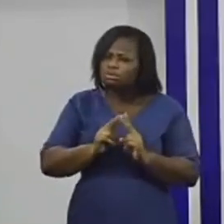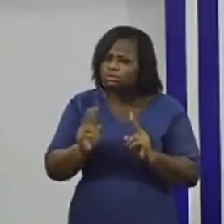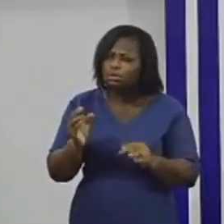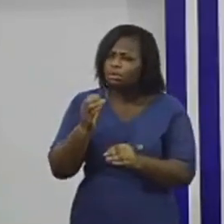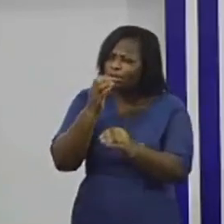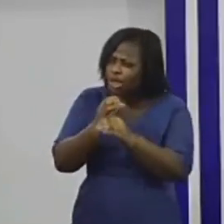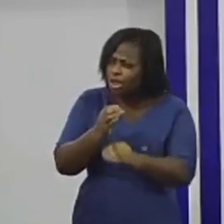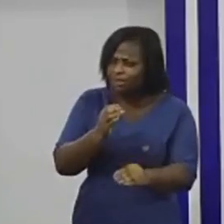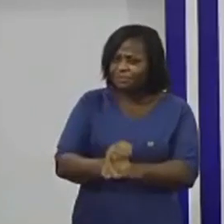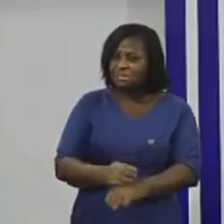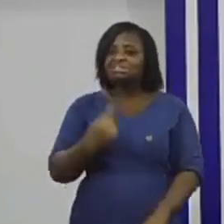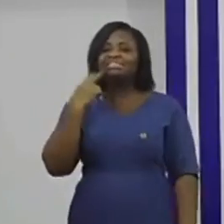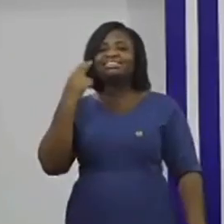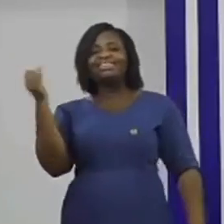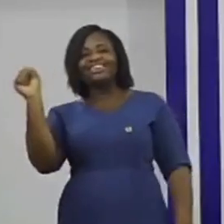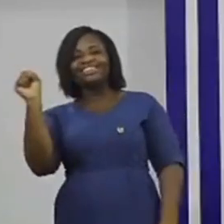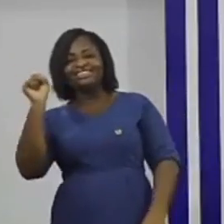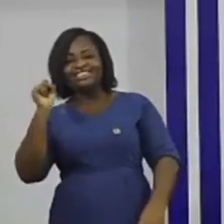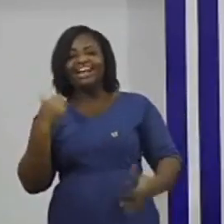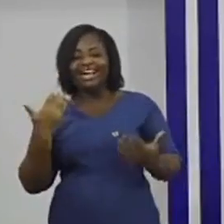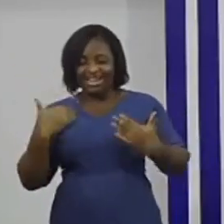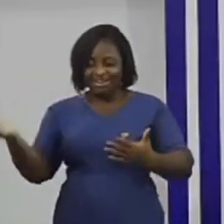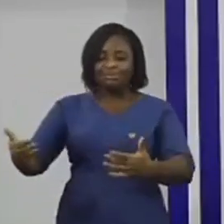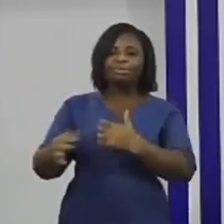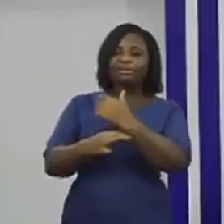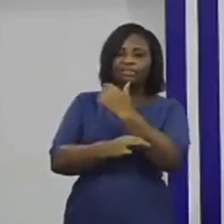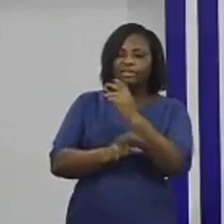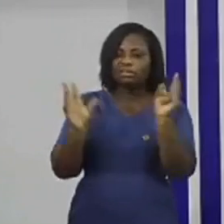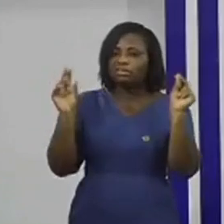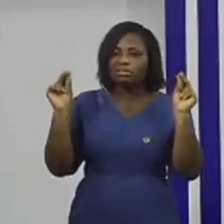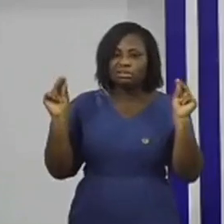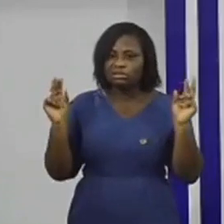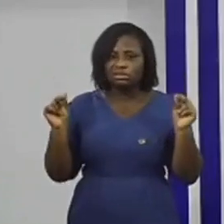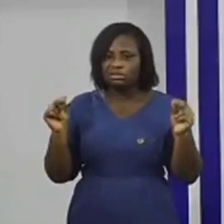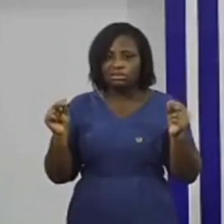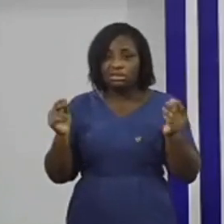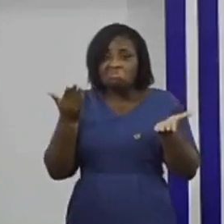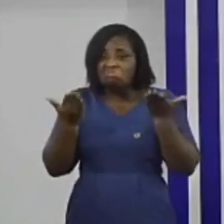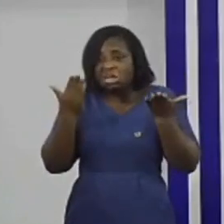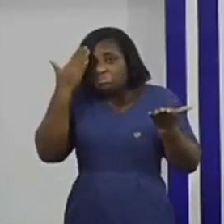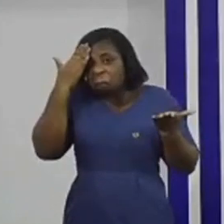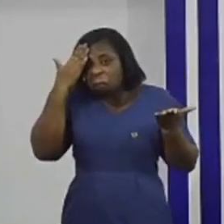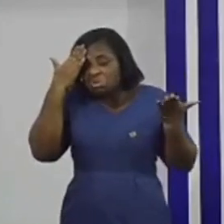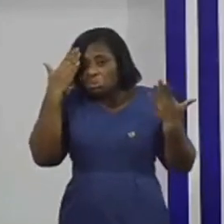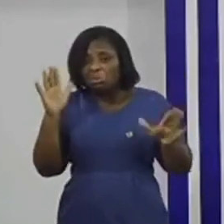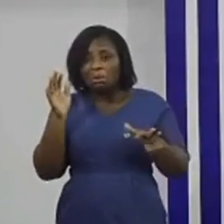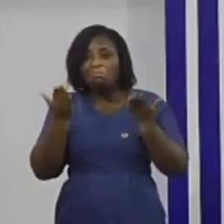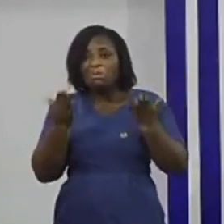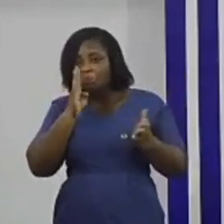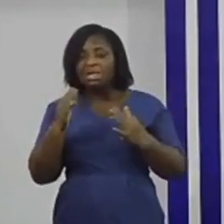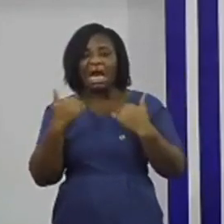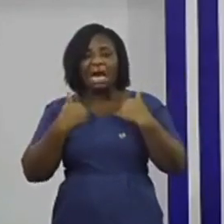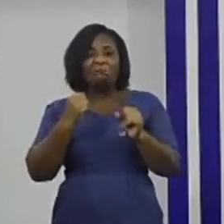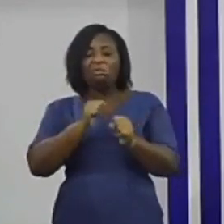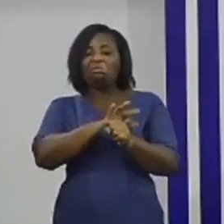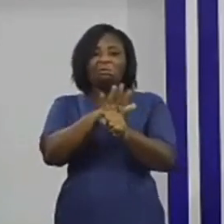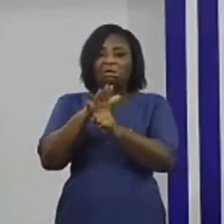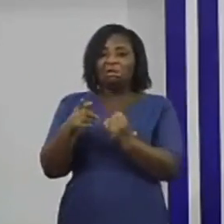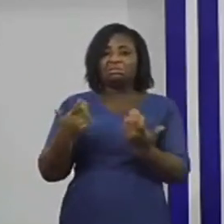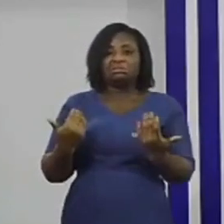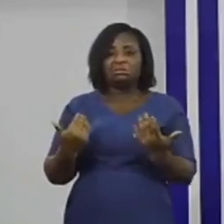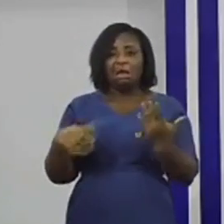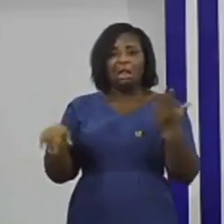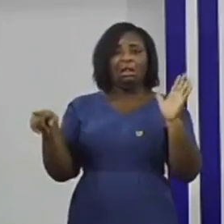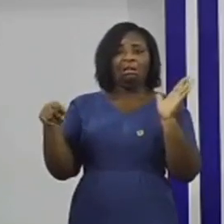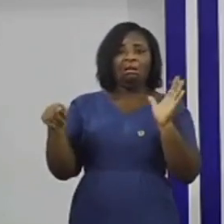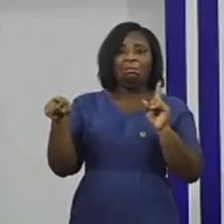of dollars, you're going to bring in a foreigner who hasn't gotten clearance, who is not infected by